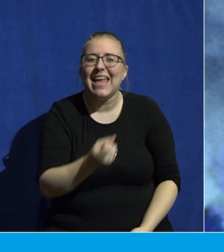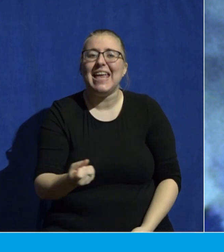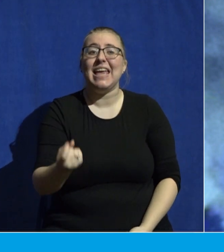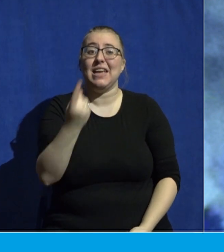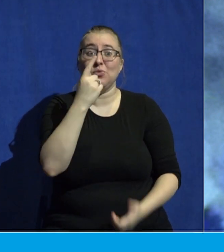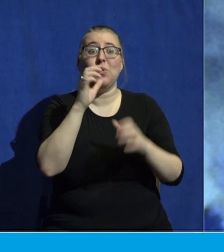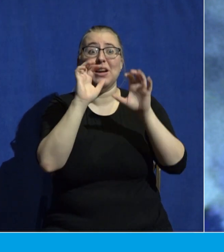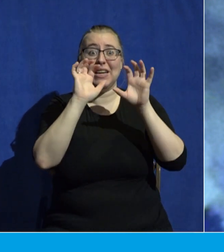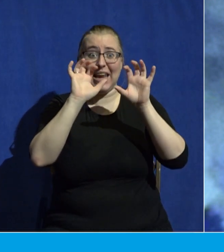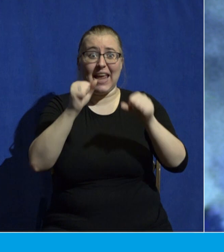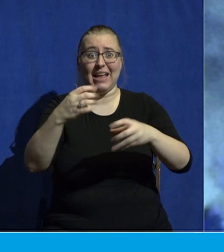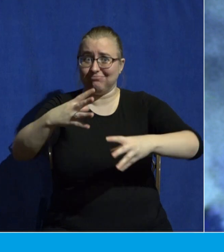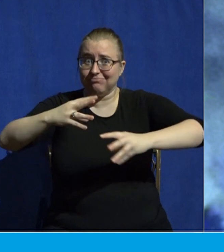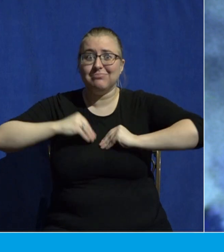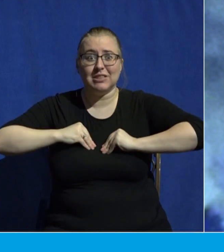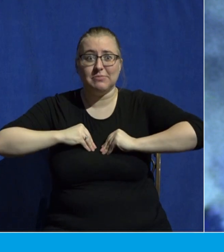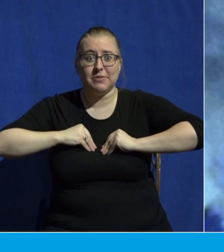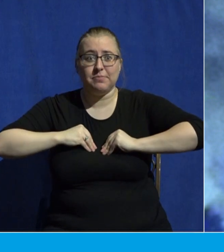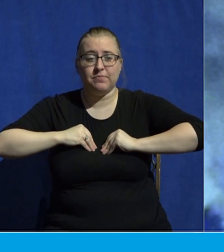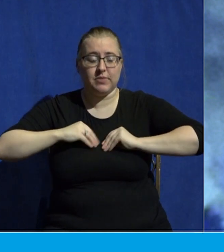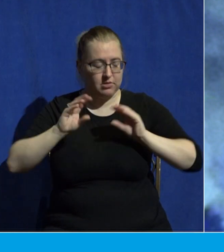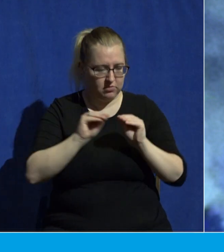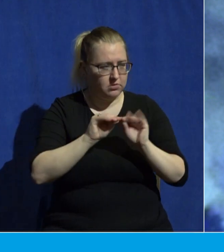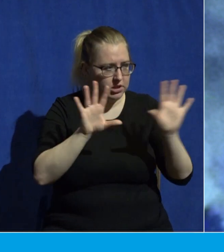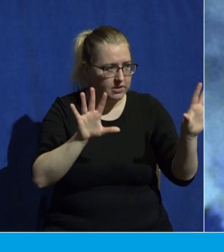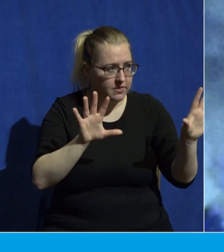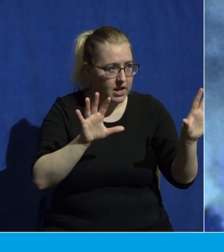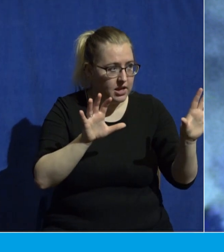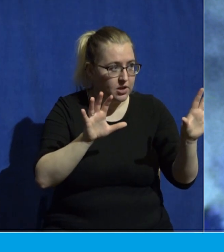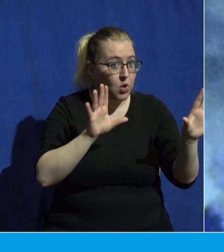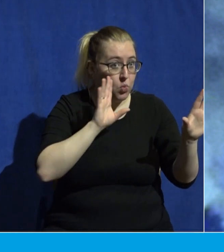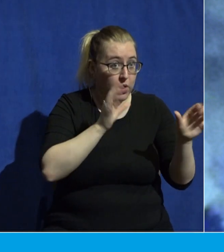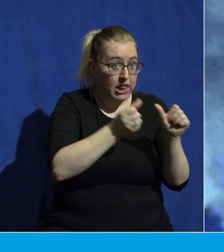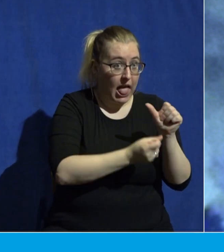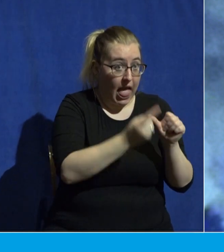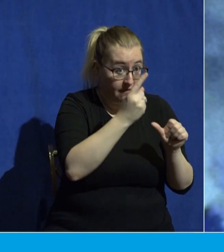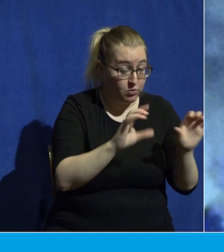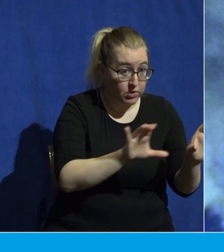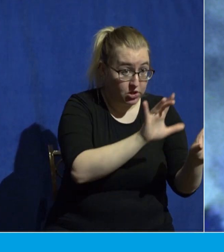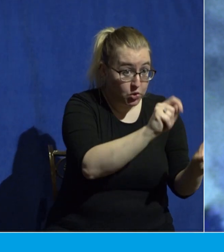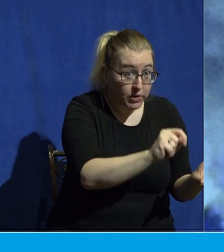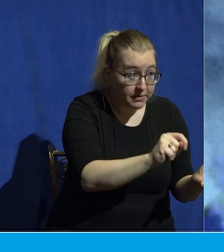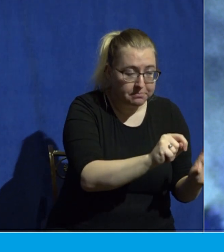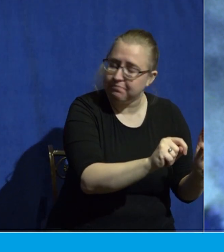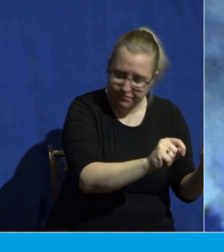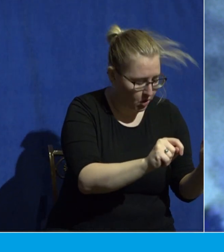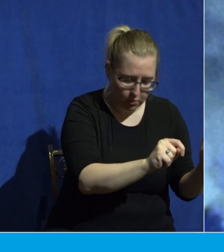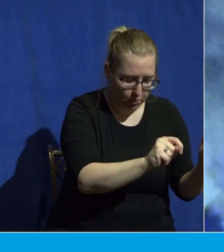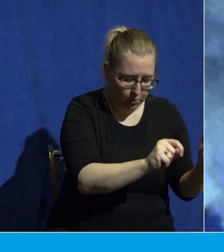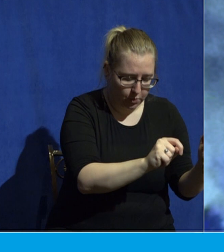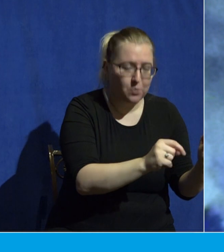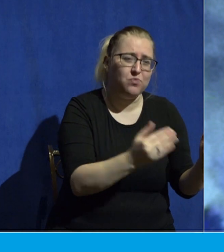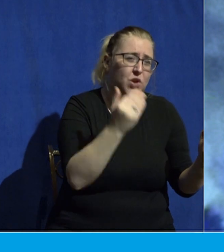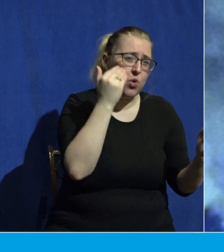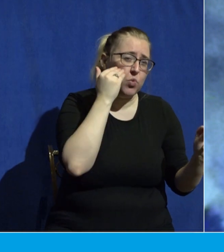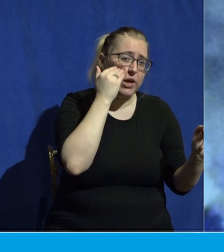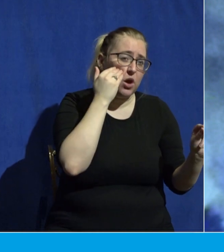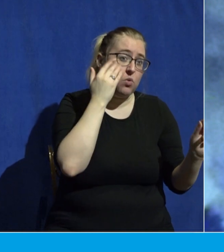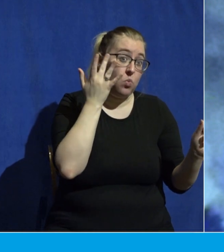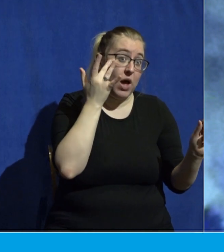this. Now to be clear, everyone will not get in on this. We know that because of John chapter 3 verse 18.